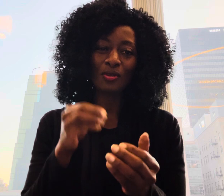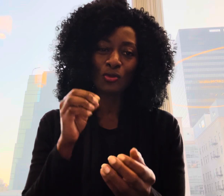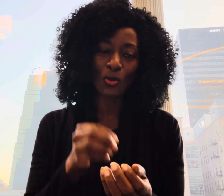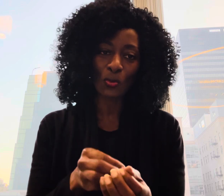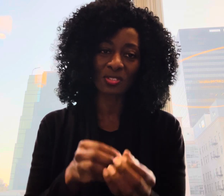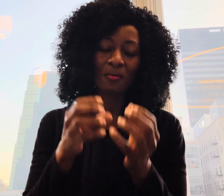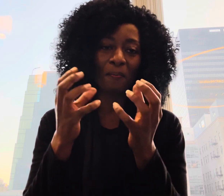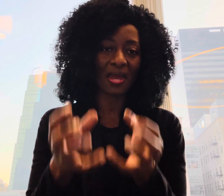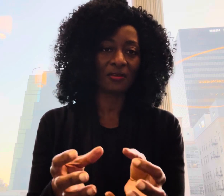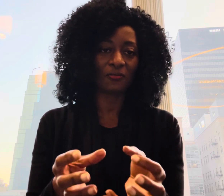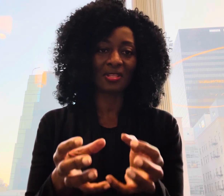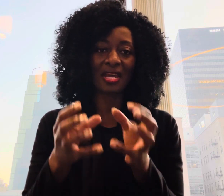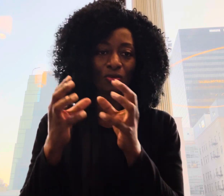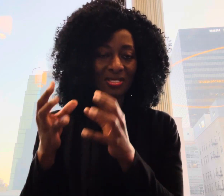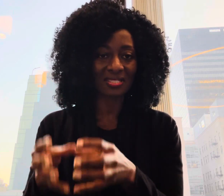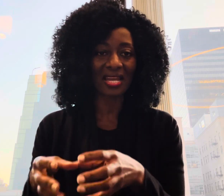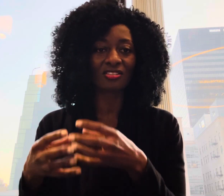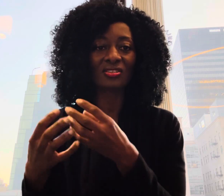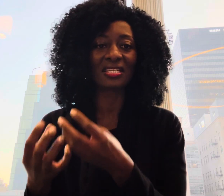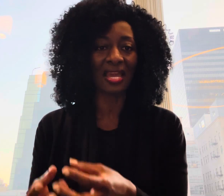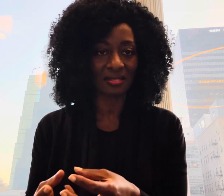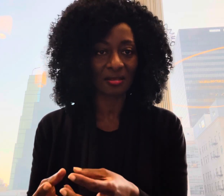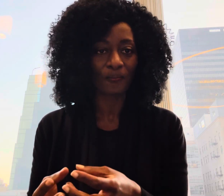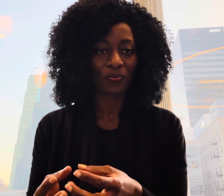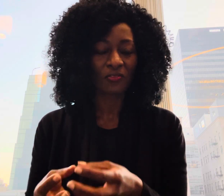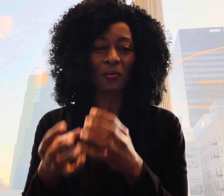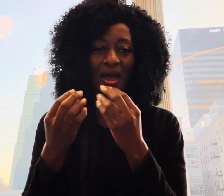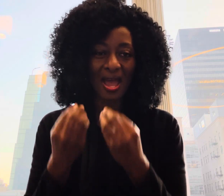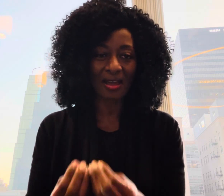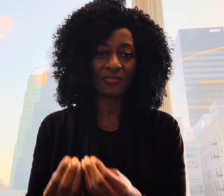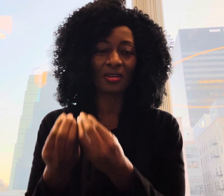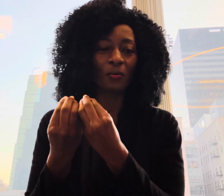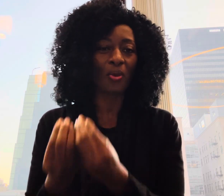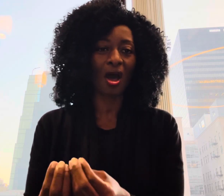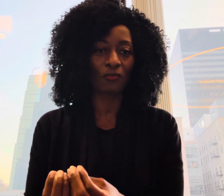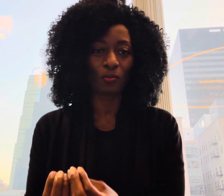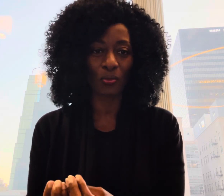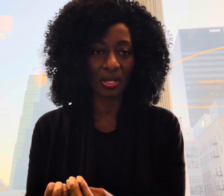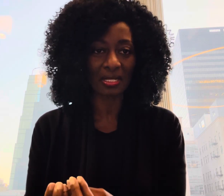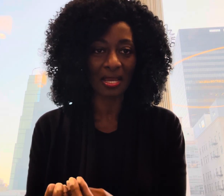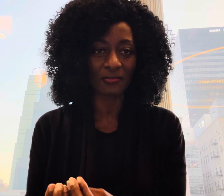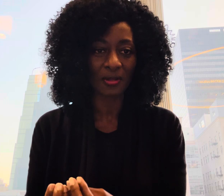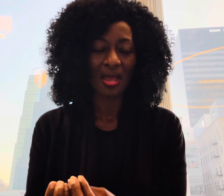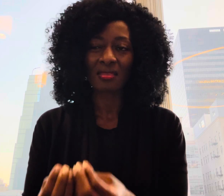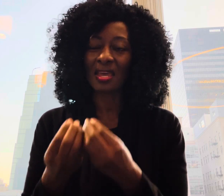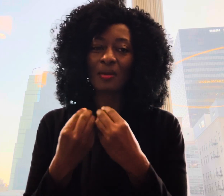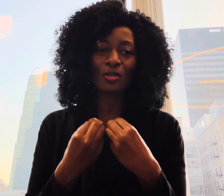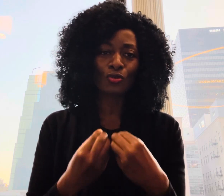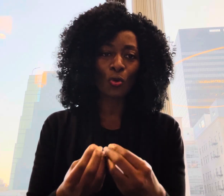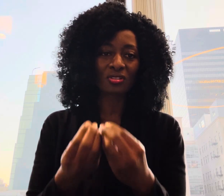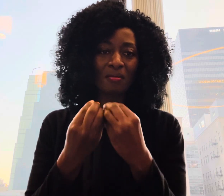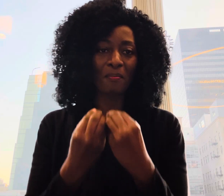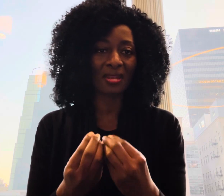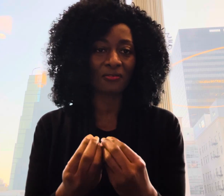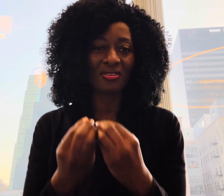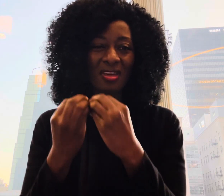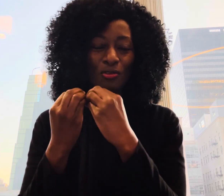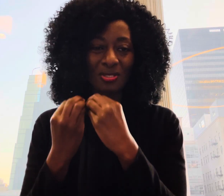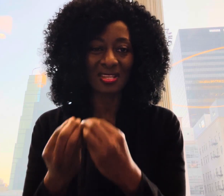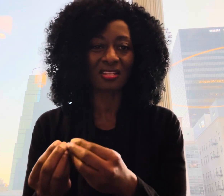knows the benefit that you stand to get from having a powerful prayer life the enemy knows the benefit that you stand